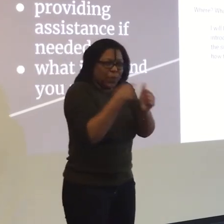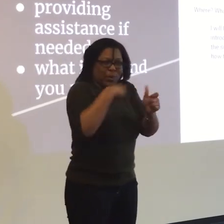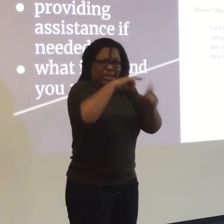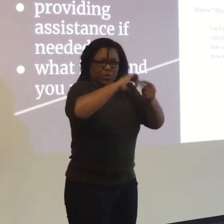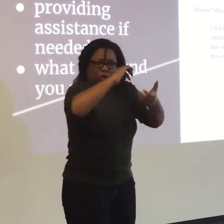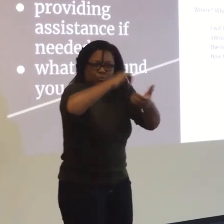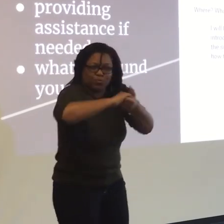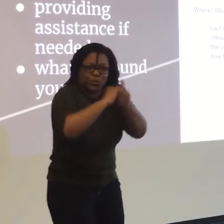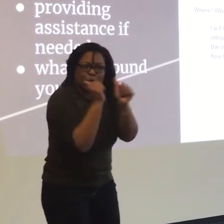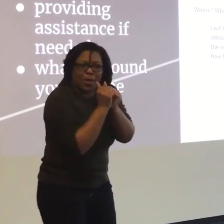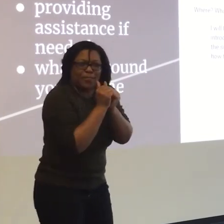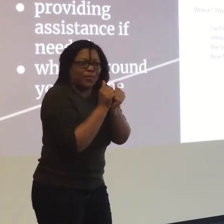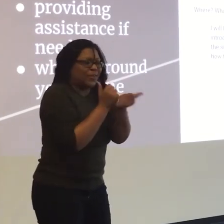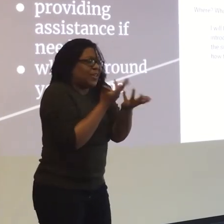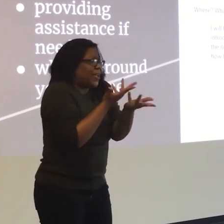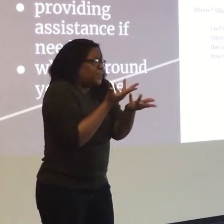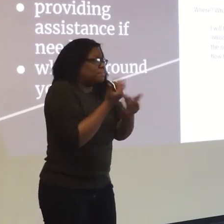We want you know you to